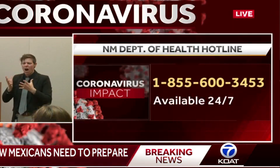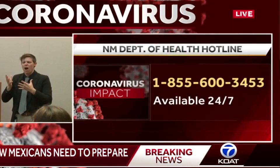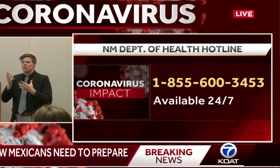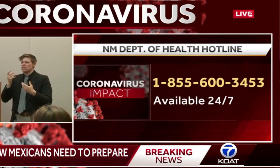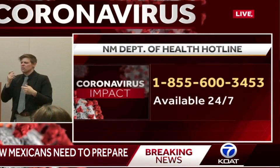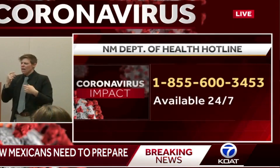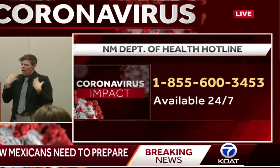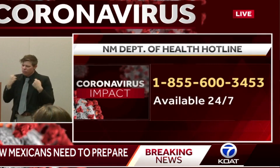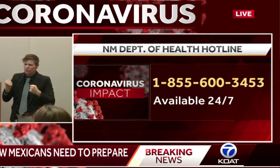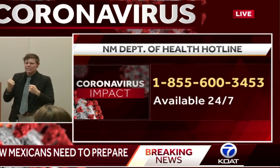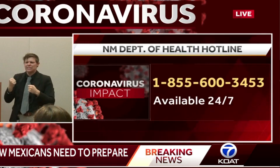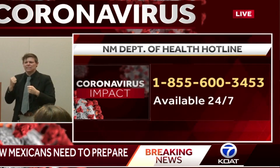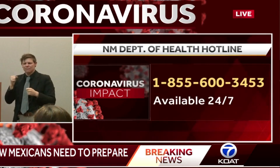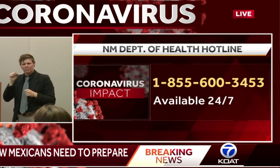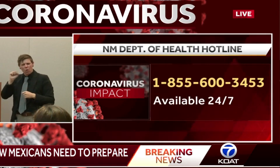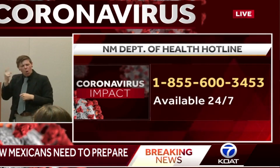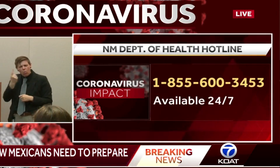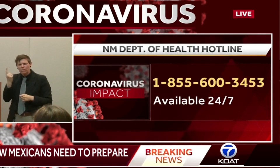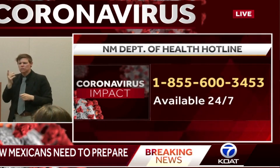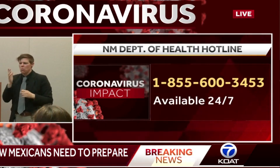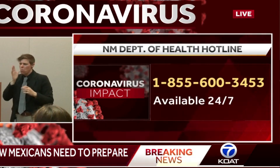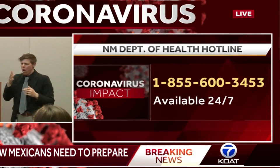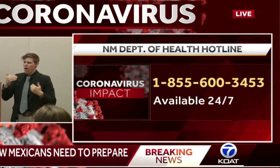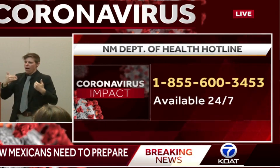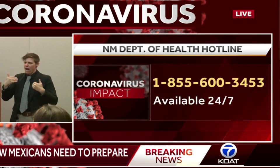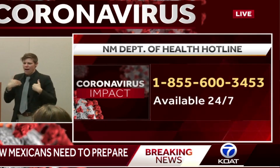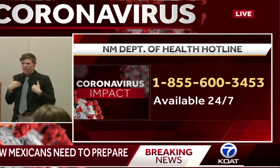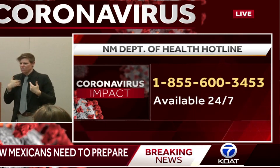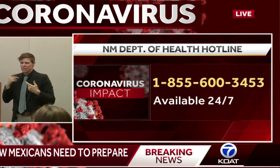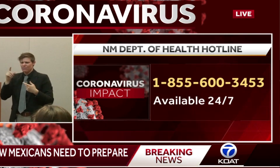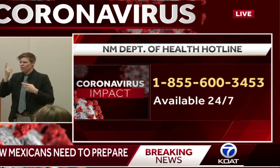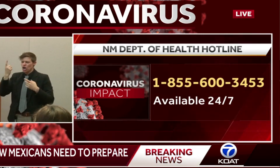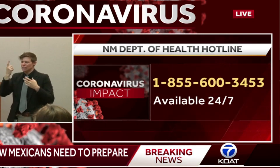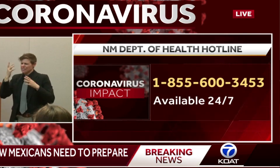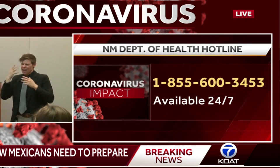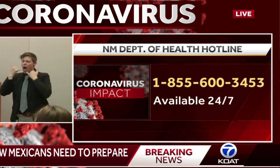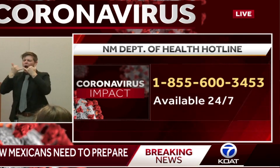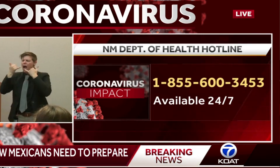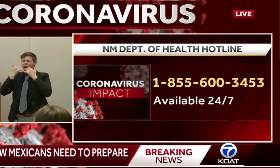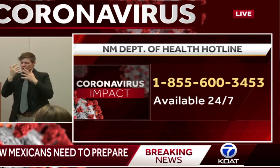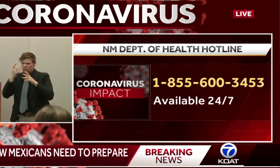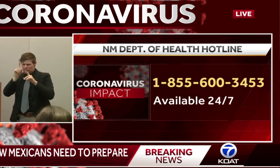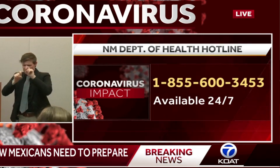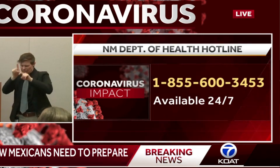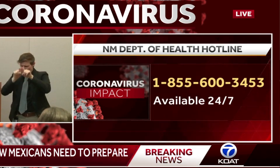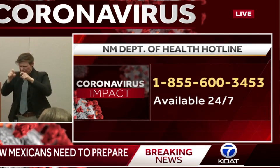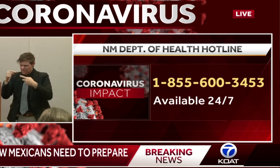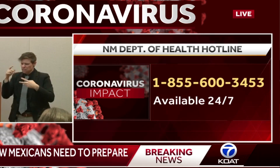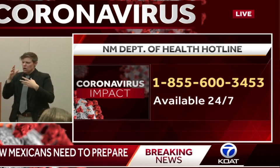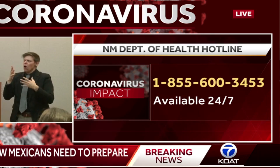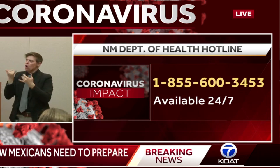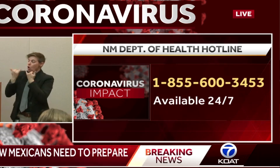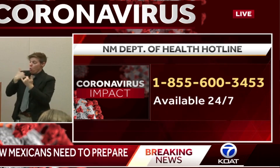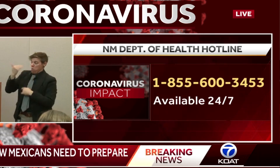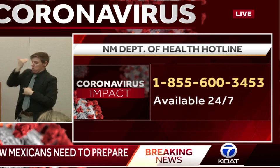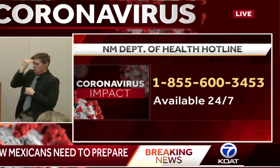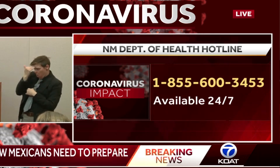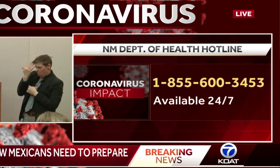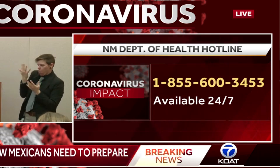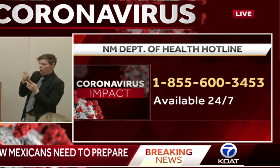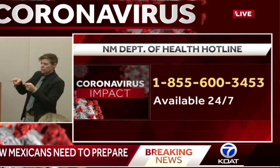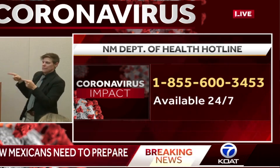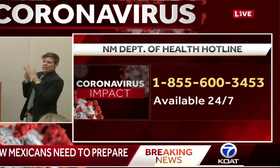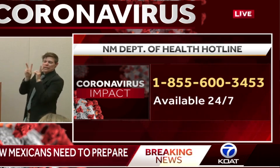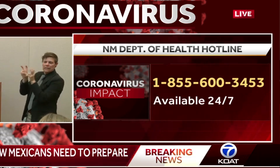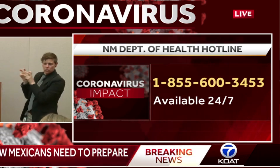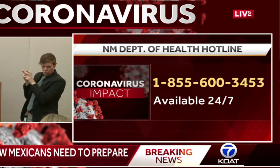There's always, when you have a surge, that meeting that capacity is challenging. We've met those challenges. It should get